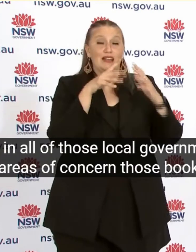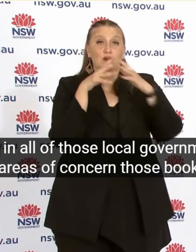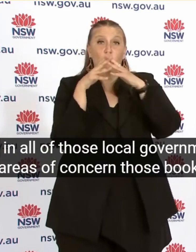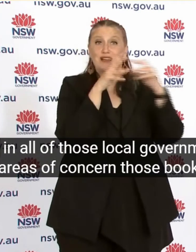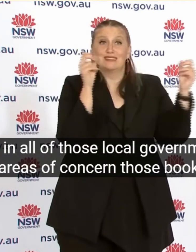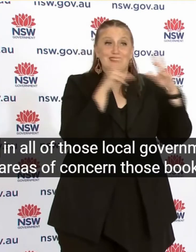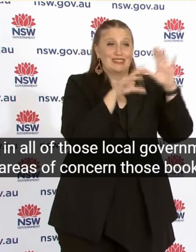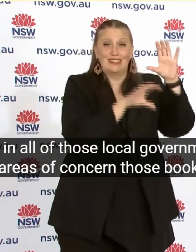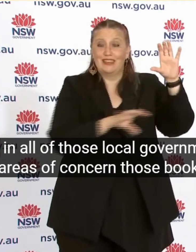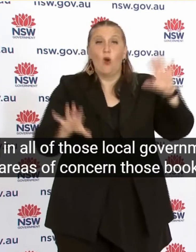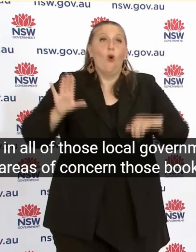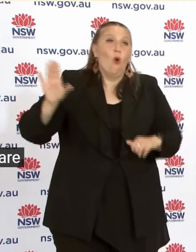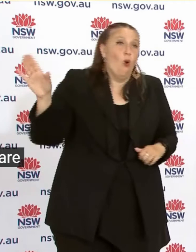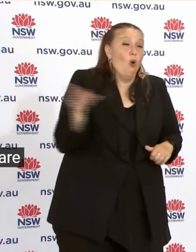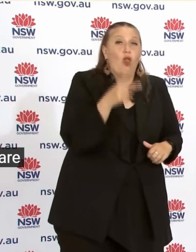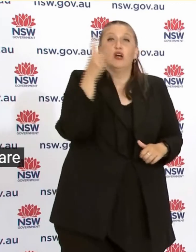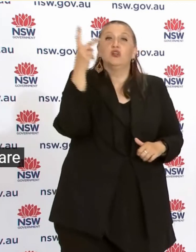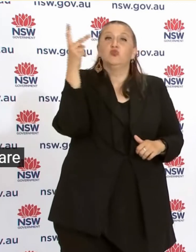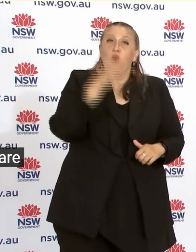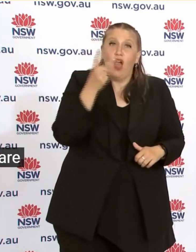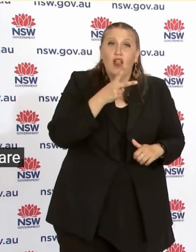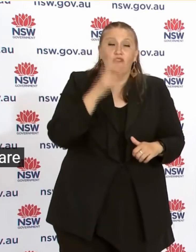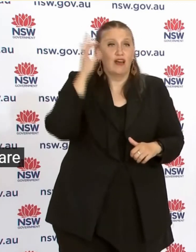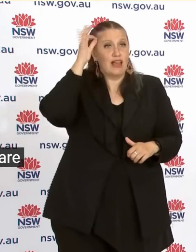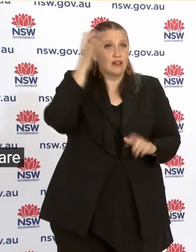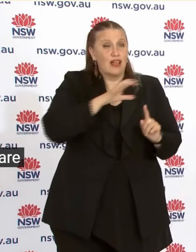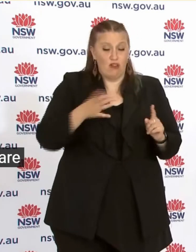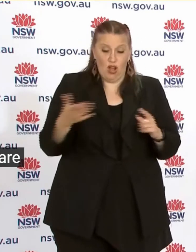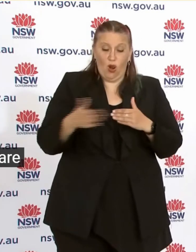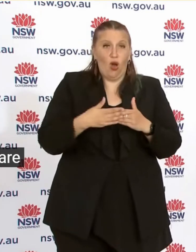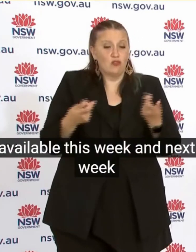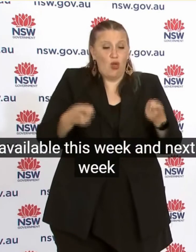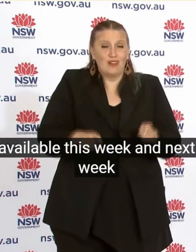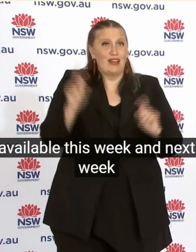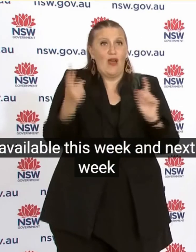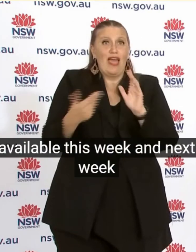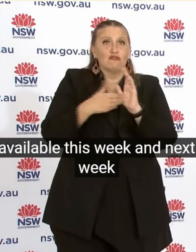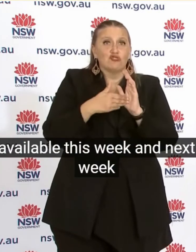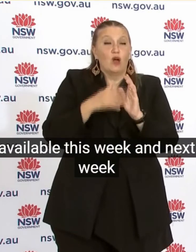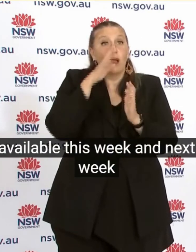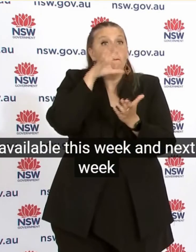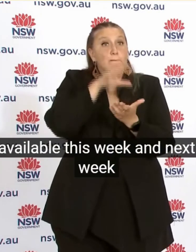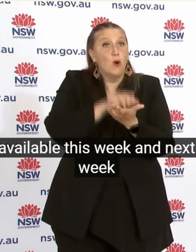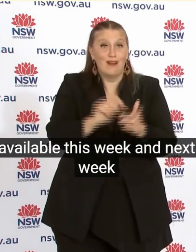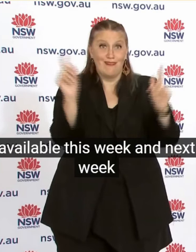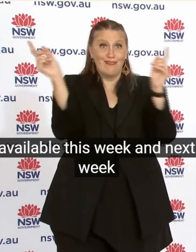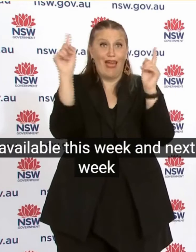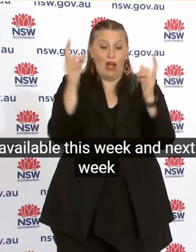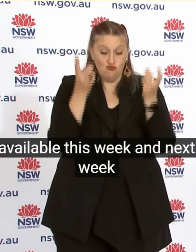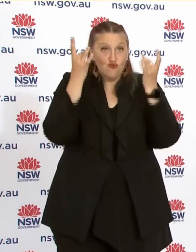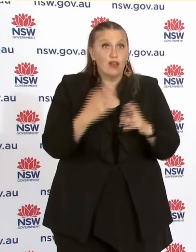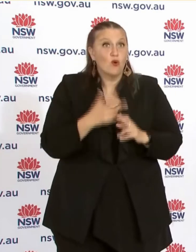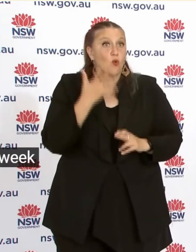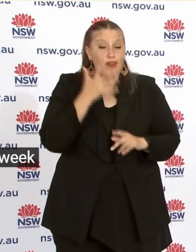concern Those bookings Are available This week And next week So I can't Urge you enough